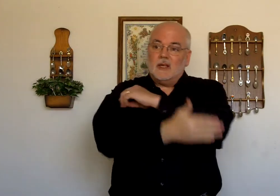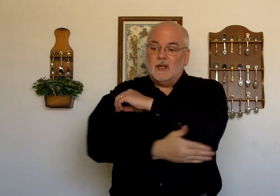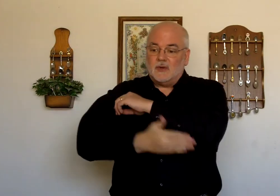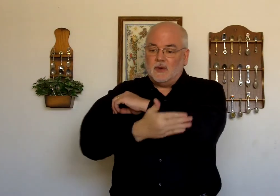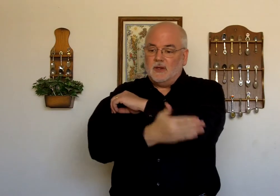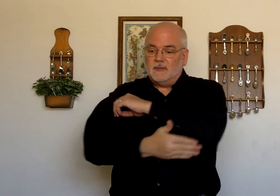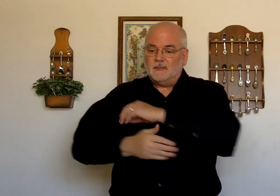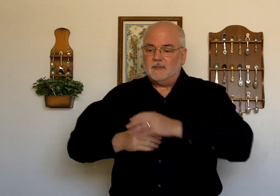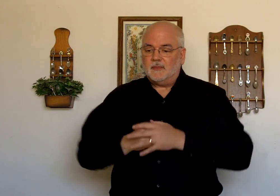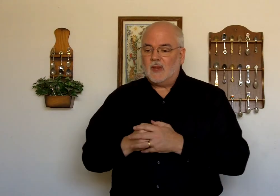country.